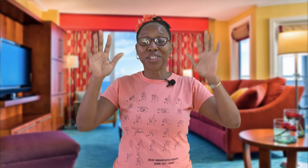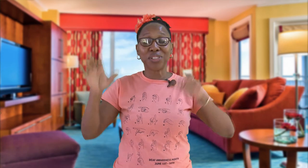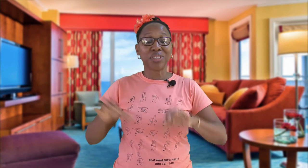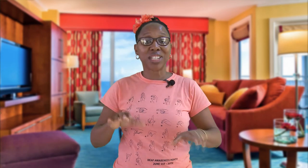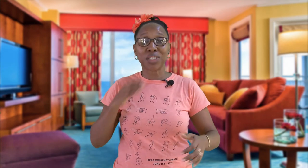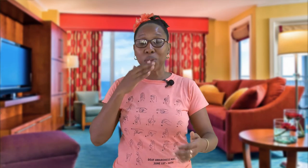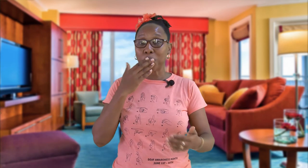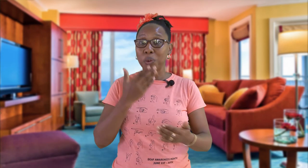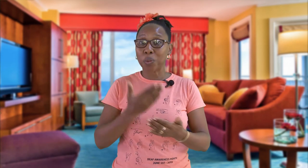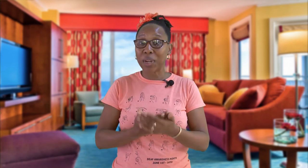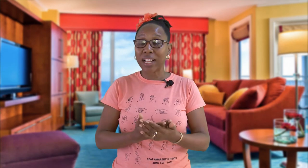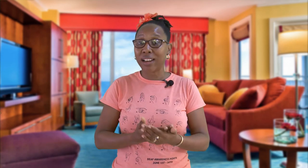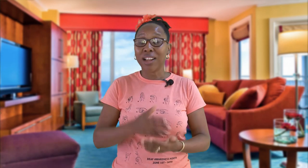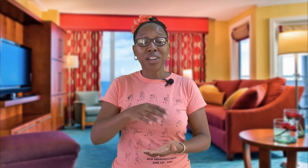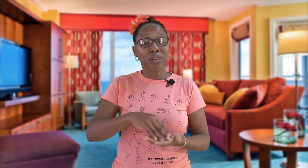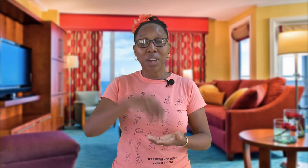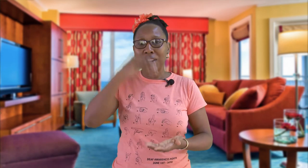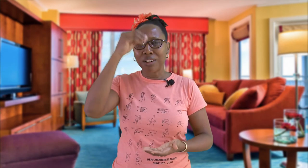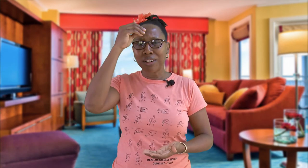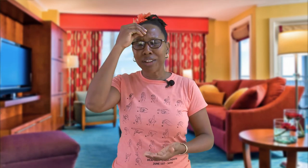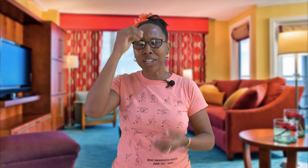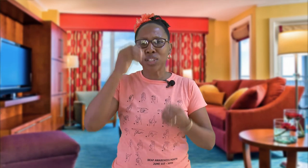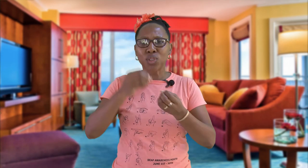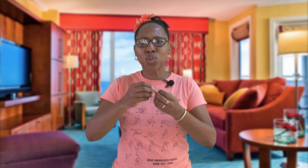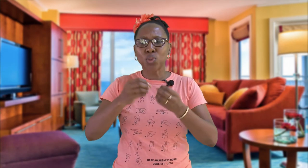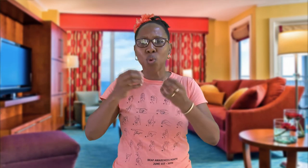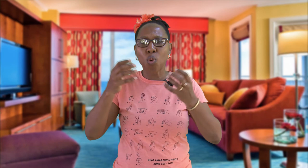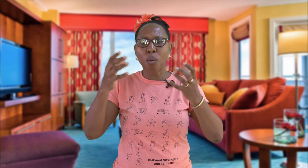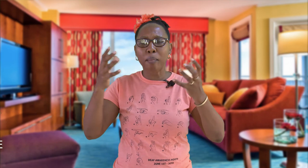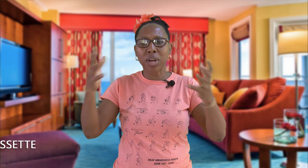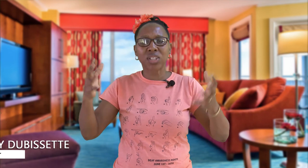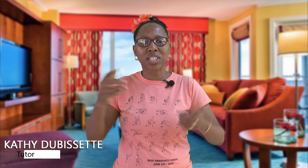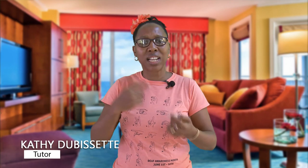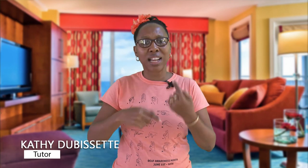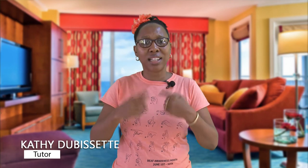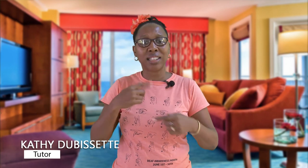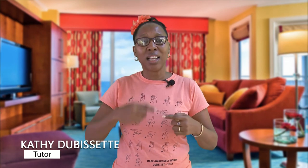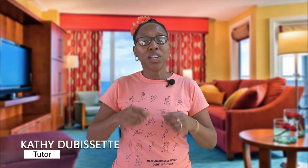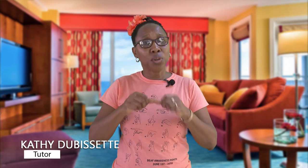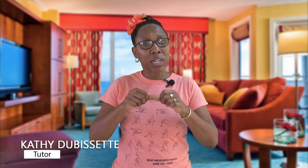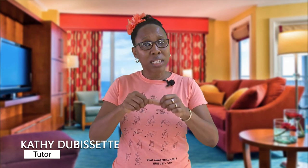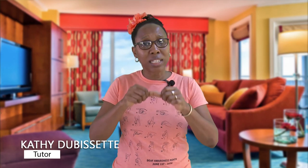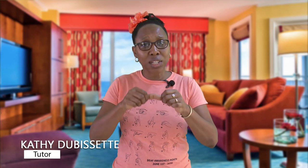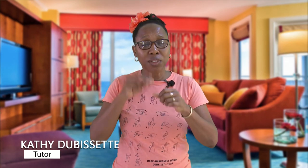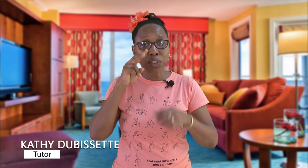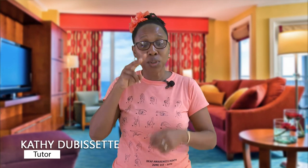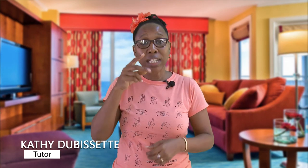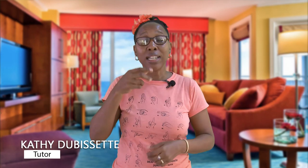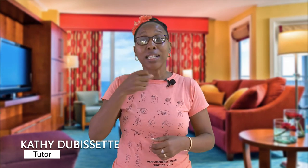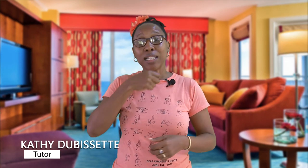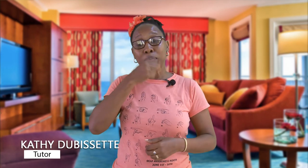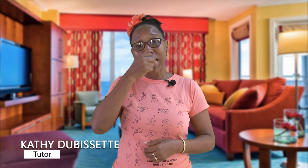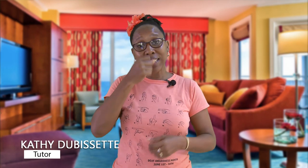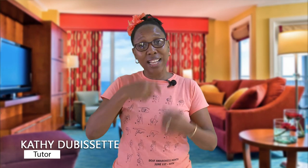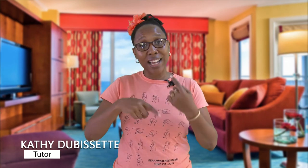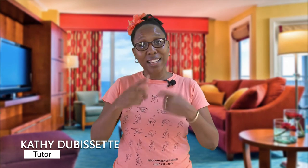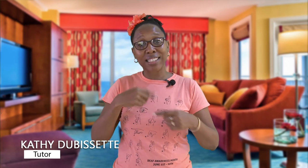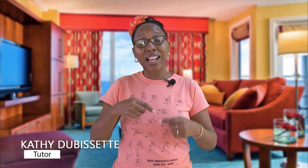you did so well you are learning so much sign you continue viewing spy signs